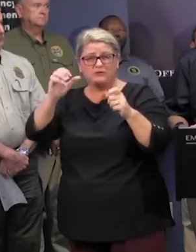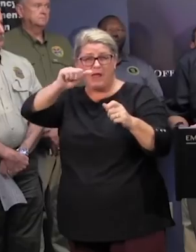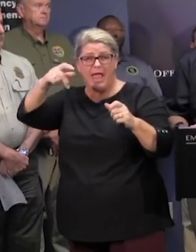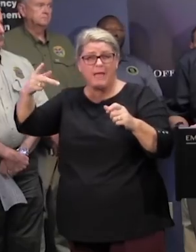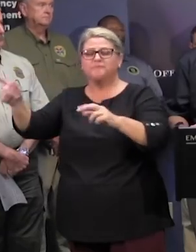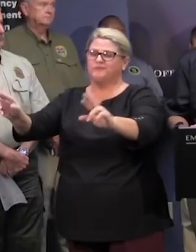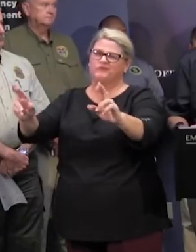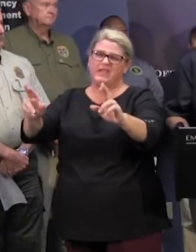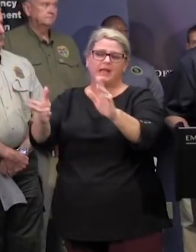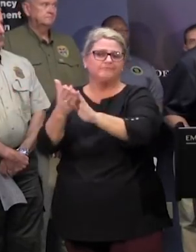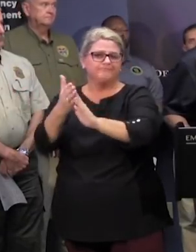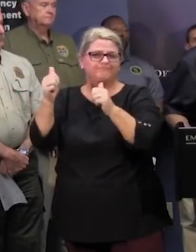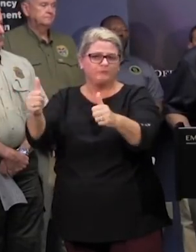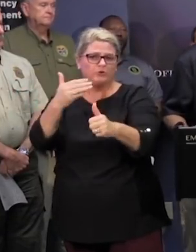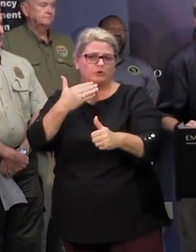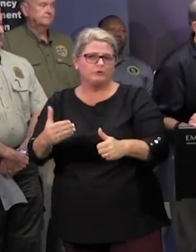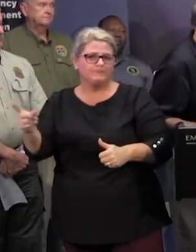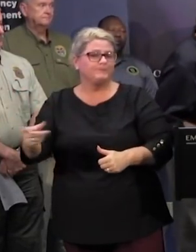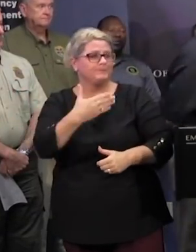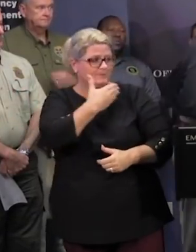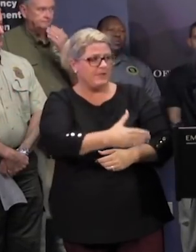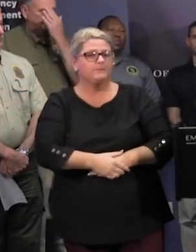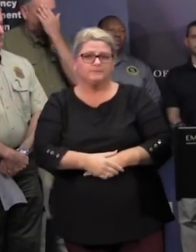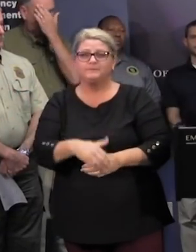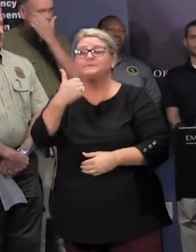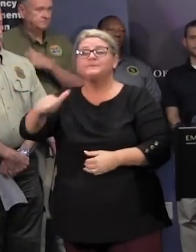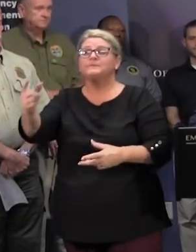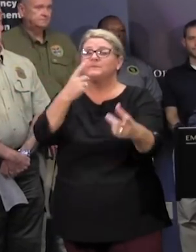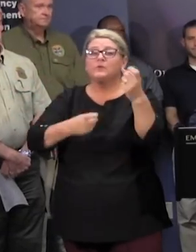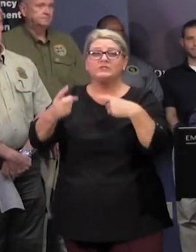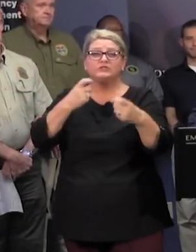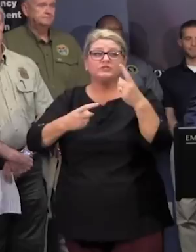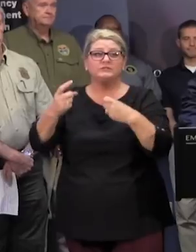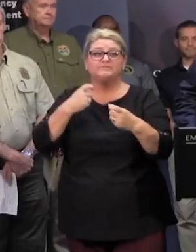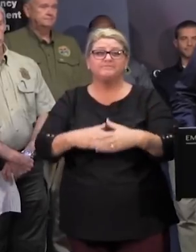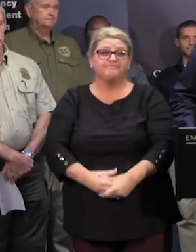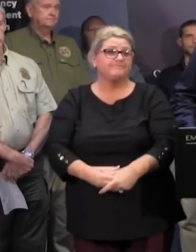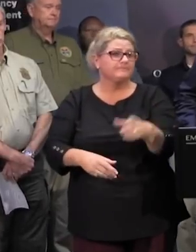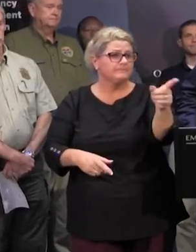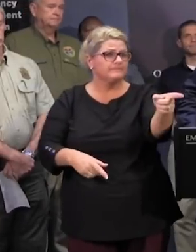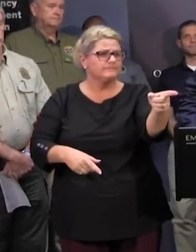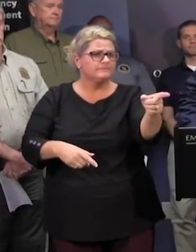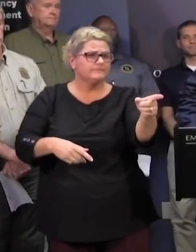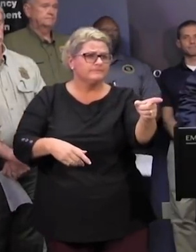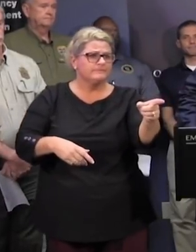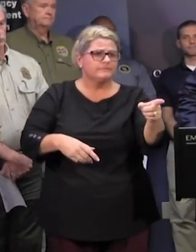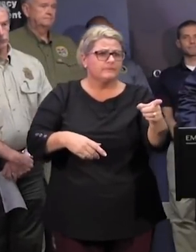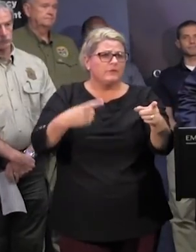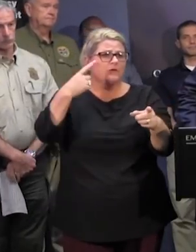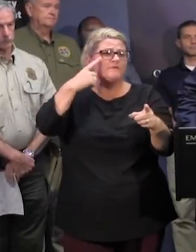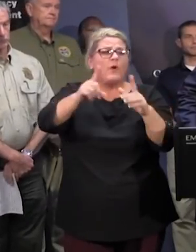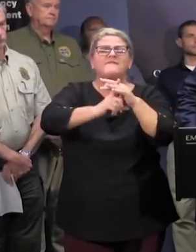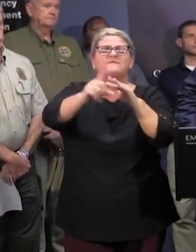uh is live and working thank you sir thank you are there any questions for anyone any idea of the breakdown for